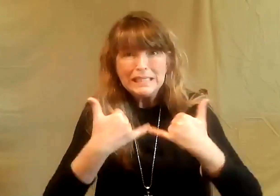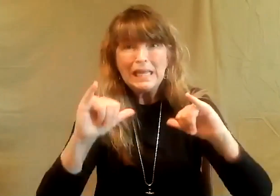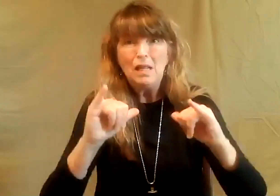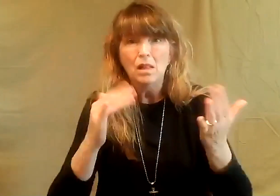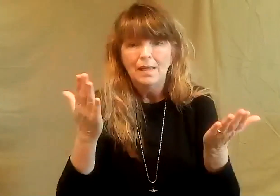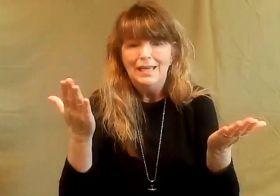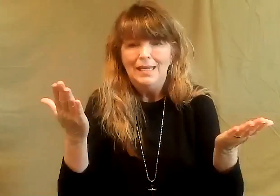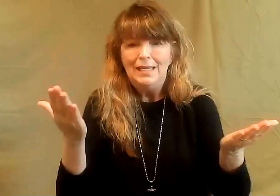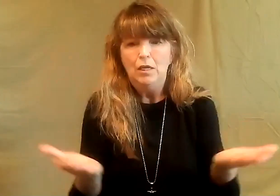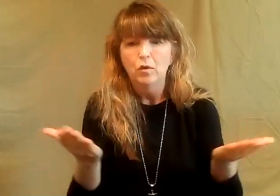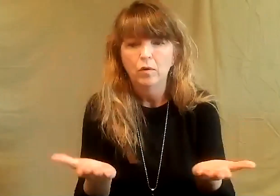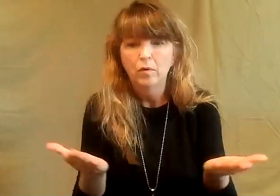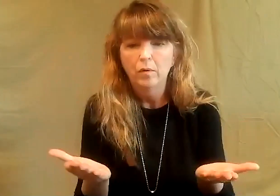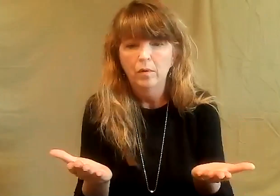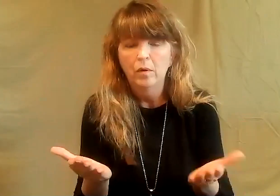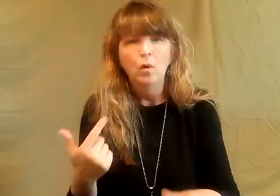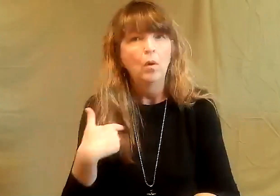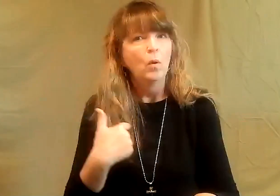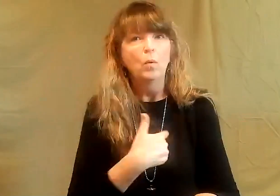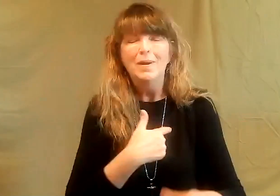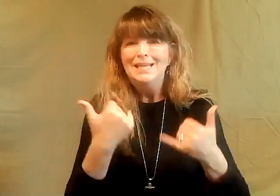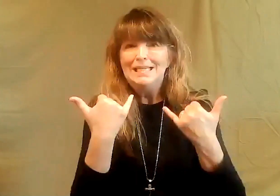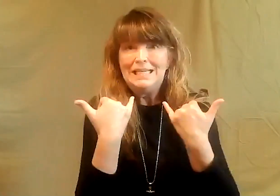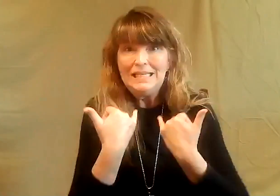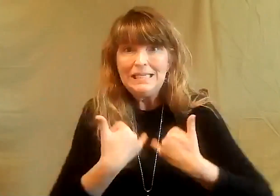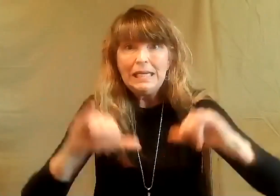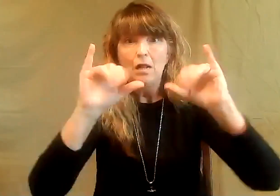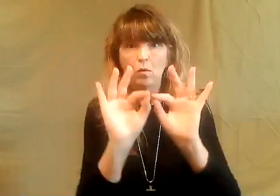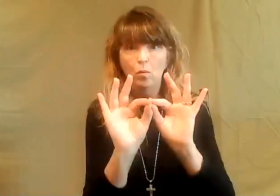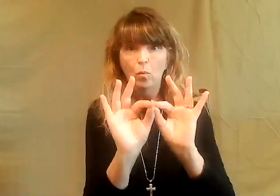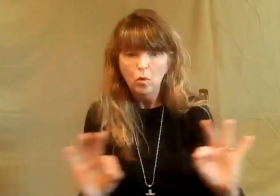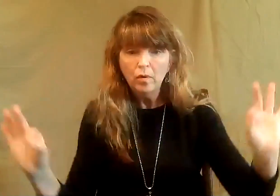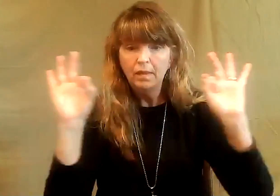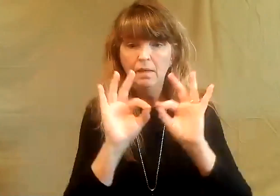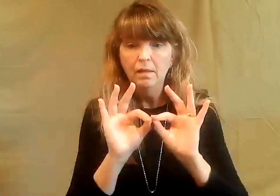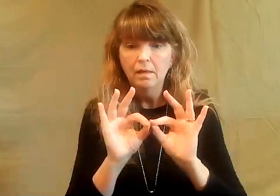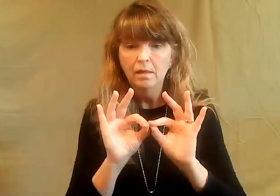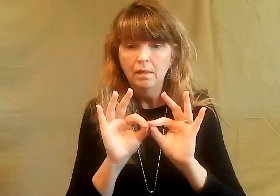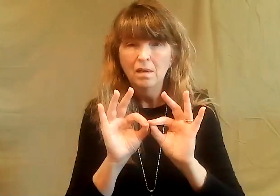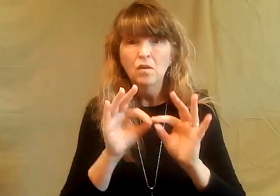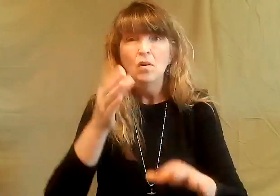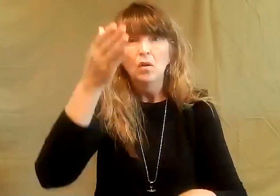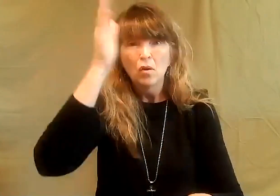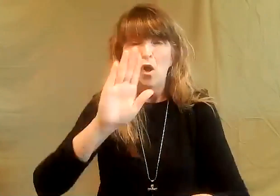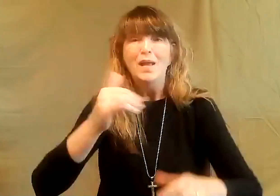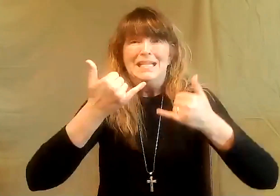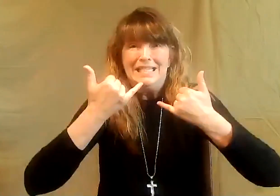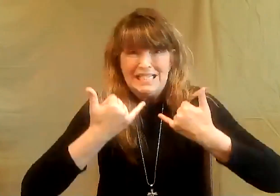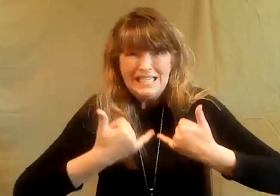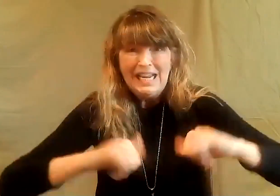we are still here we are still here worthwhile while